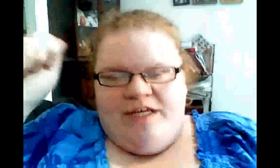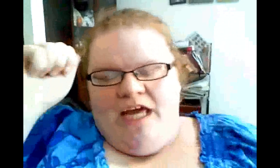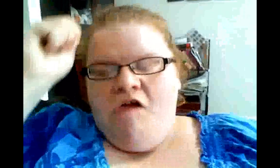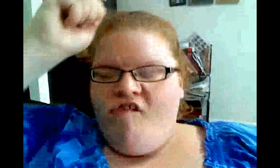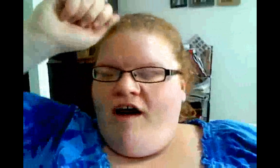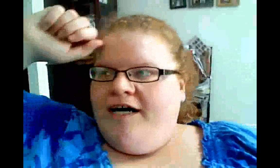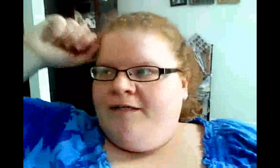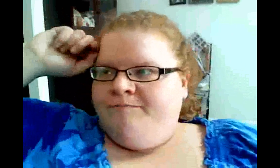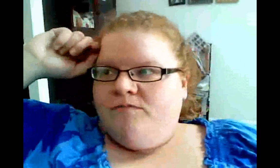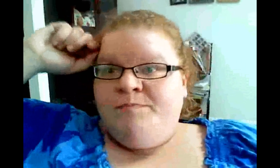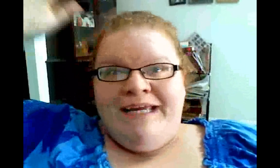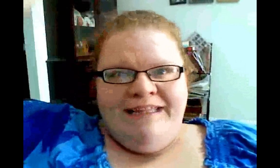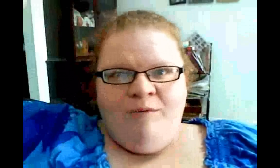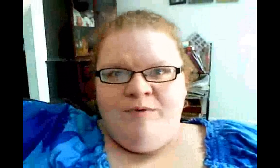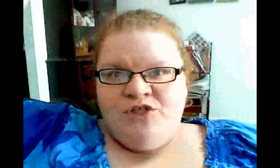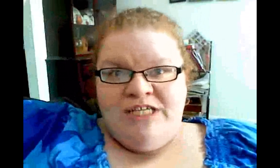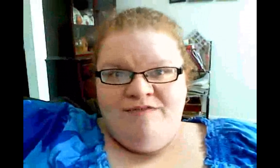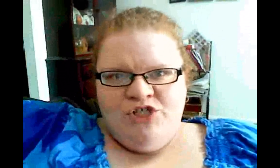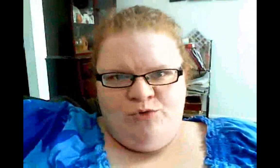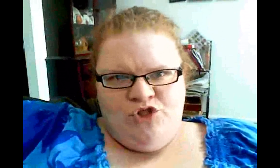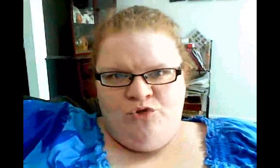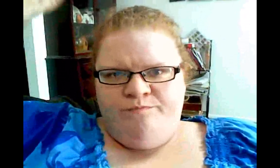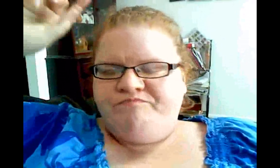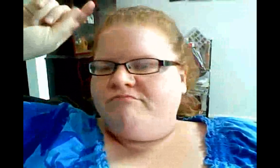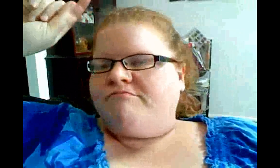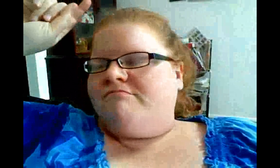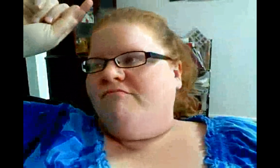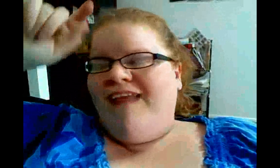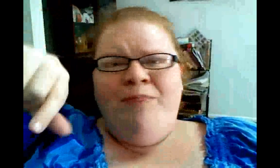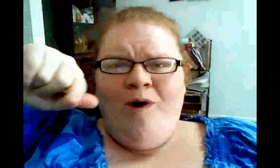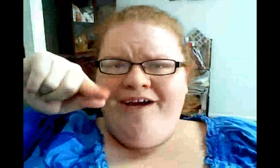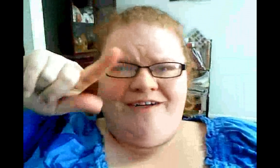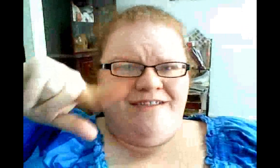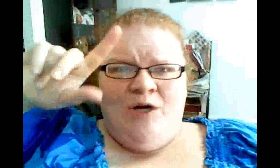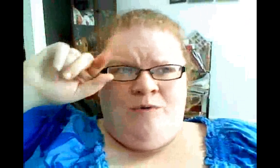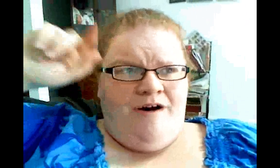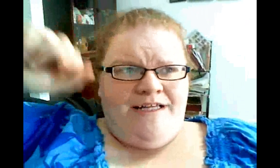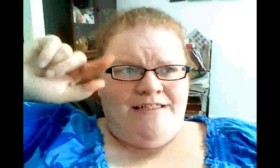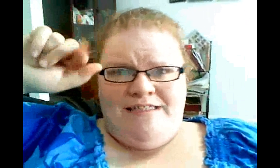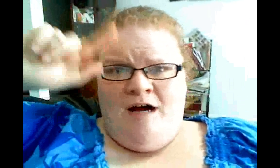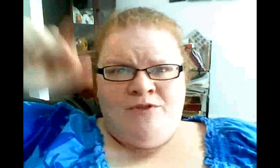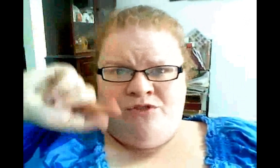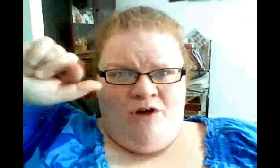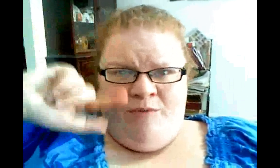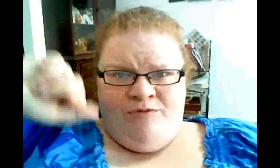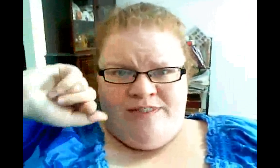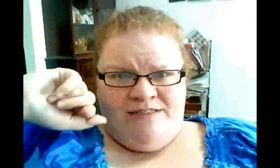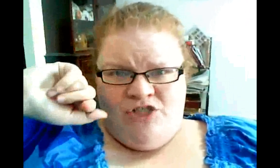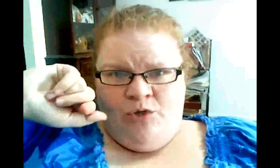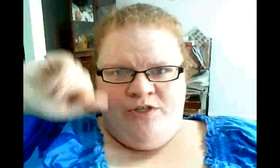reading it. But I get that way with TV shows, too. And The Wire, we're already on almost all the way through season two, and we